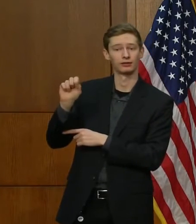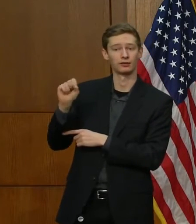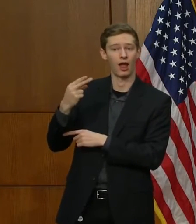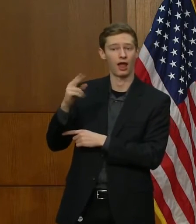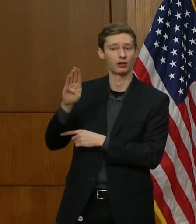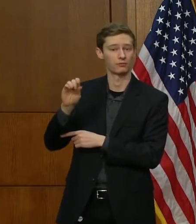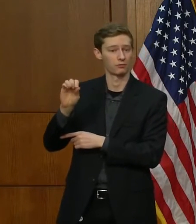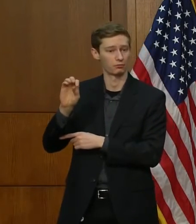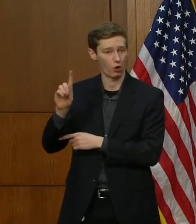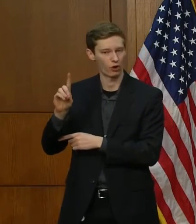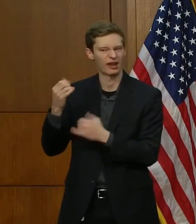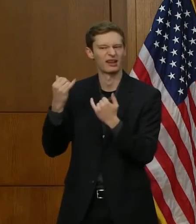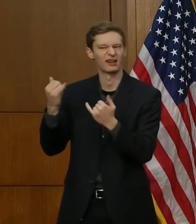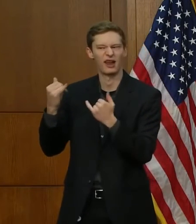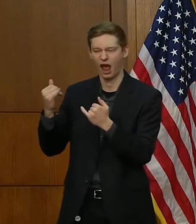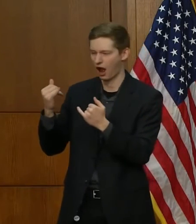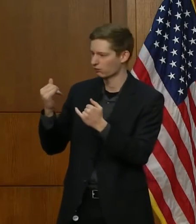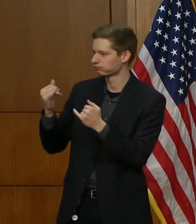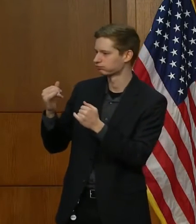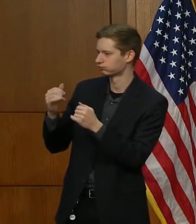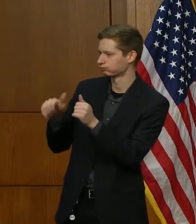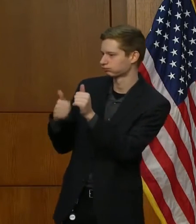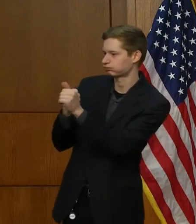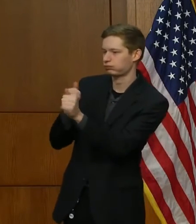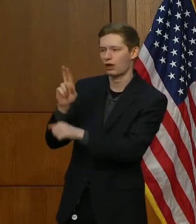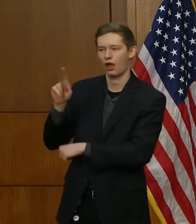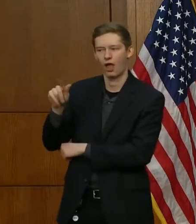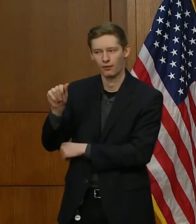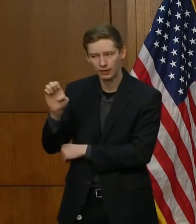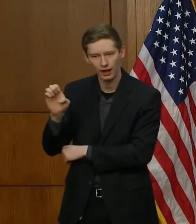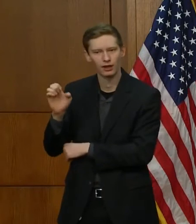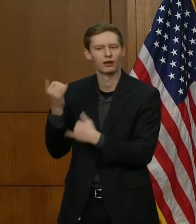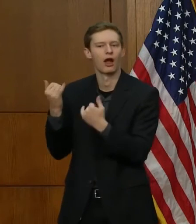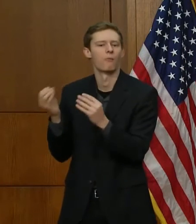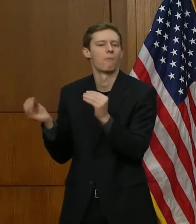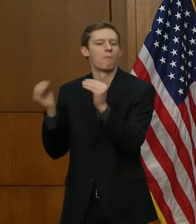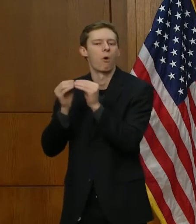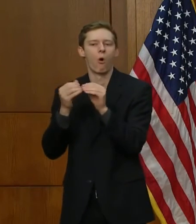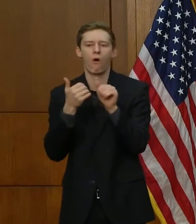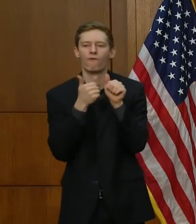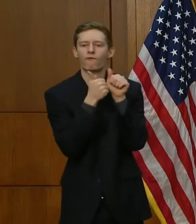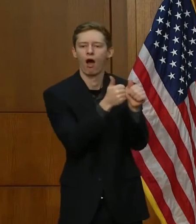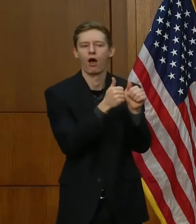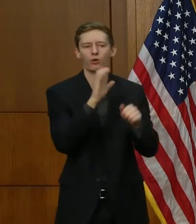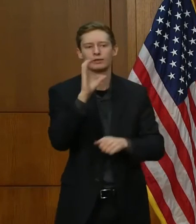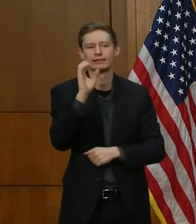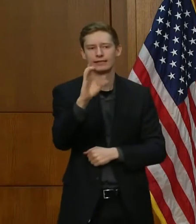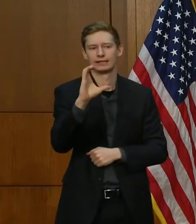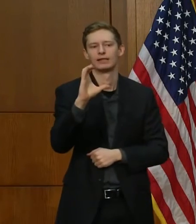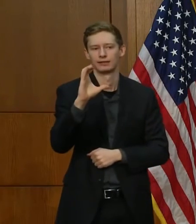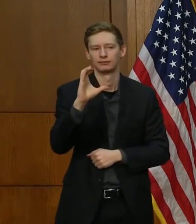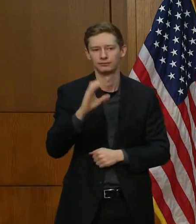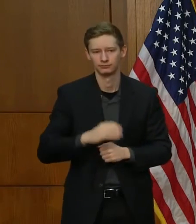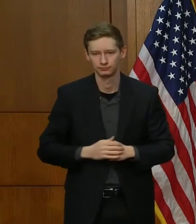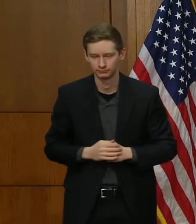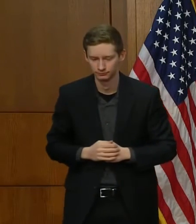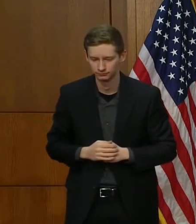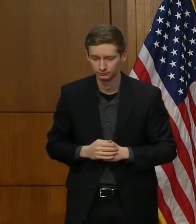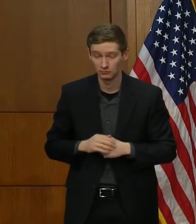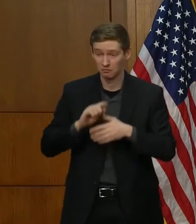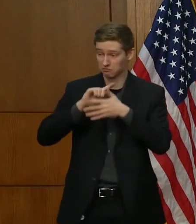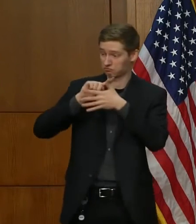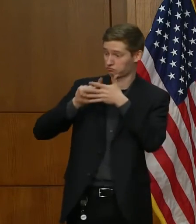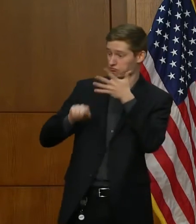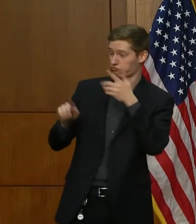revised our data reporting schedule to better align with the CDCs. All of those changes are letting us put